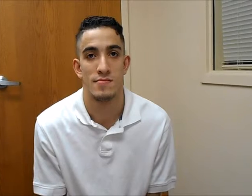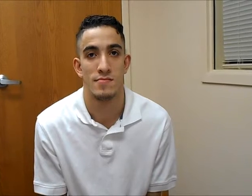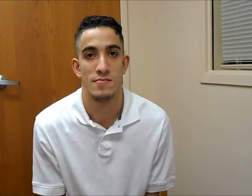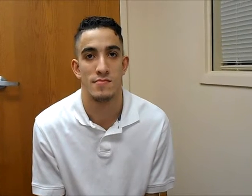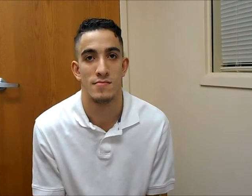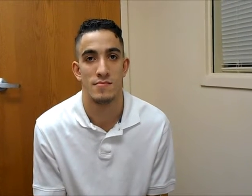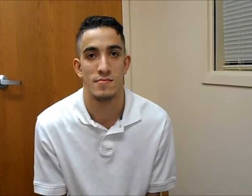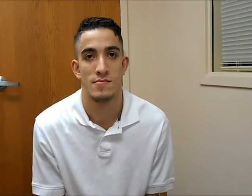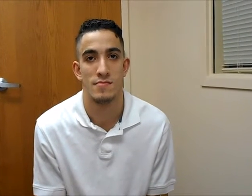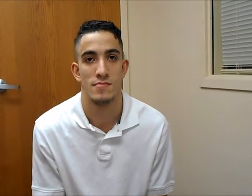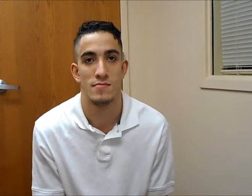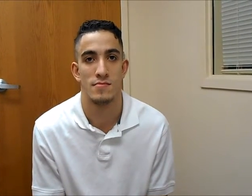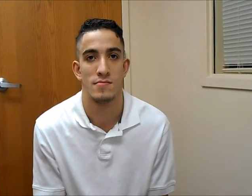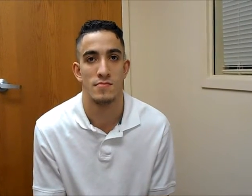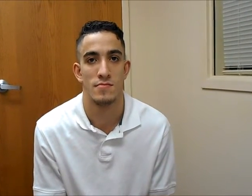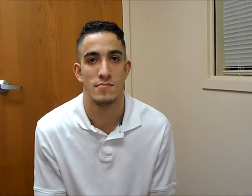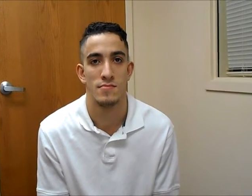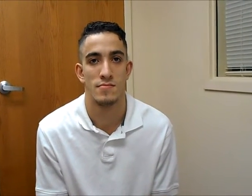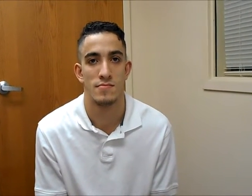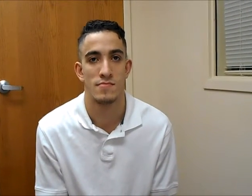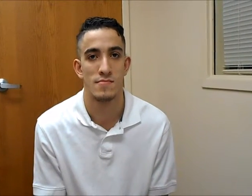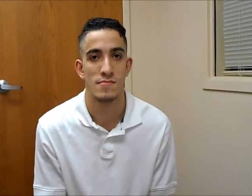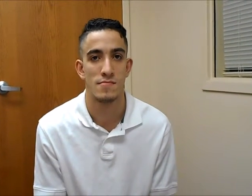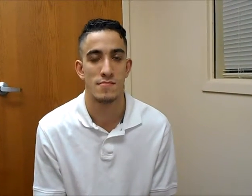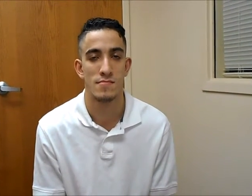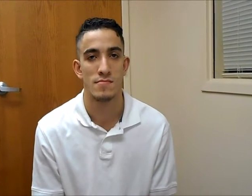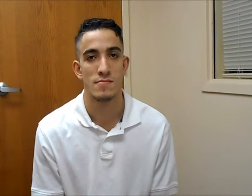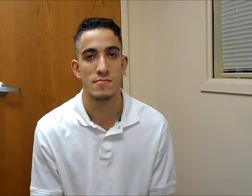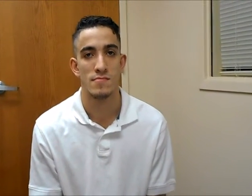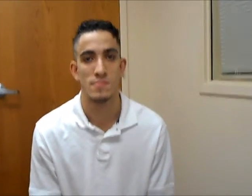3. Scene 1. Big emotional thank you.